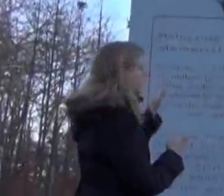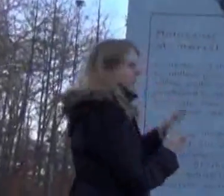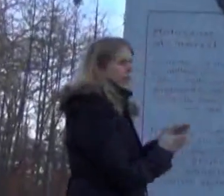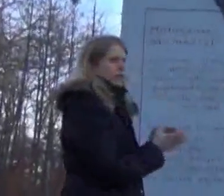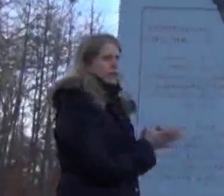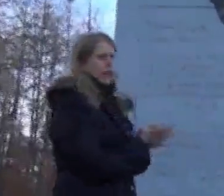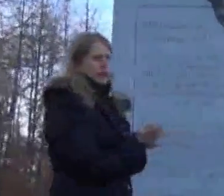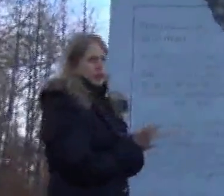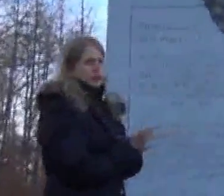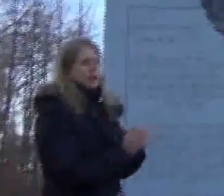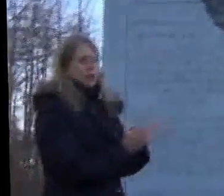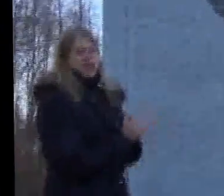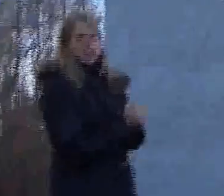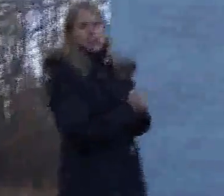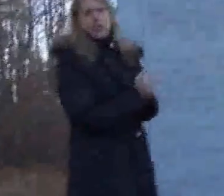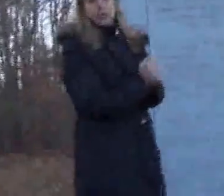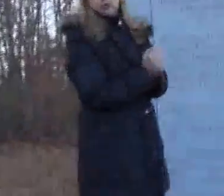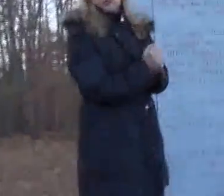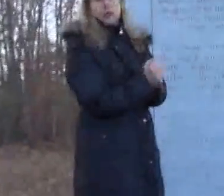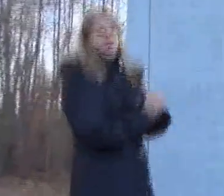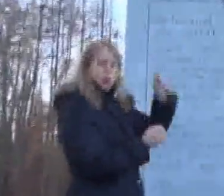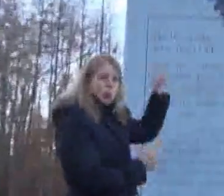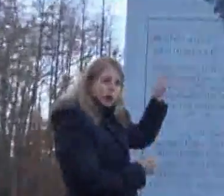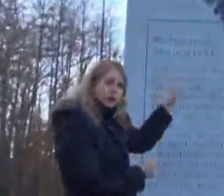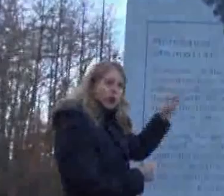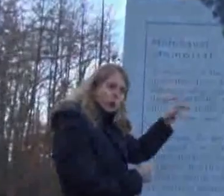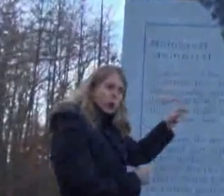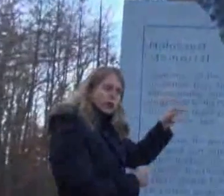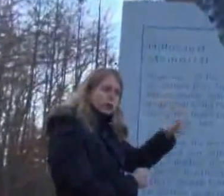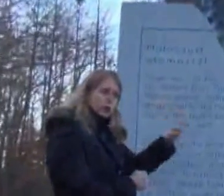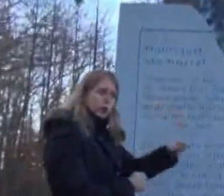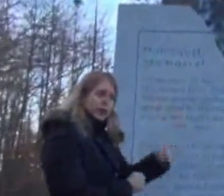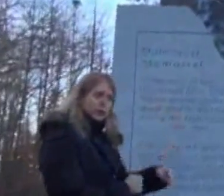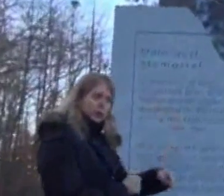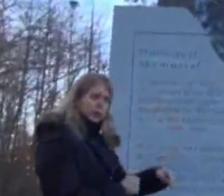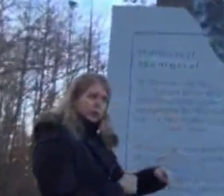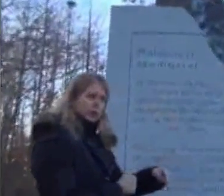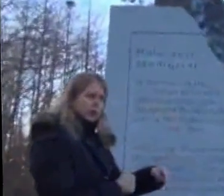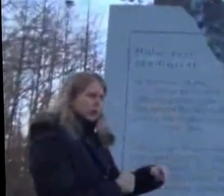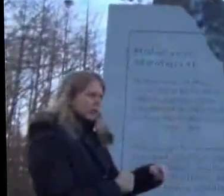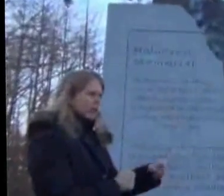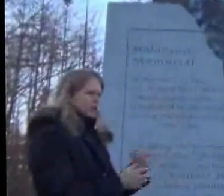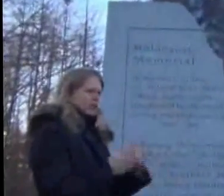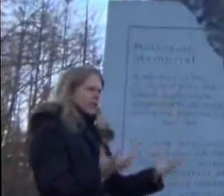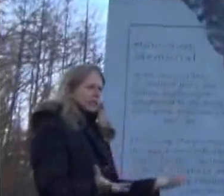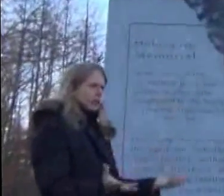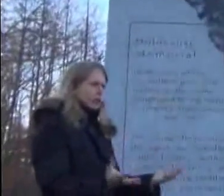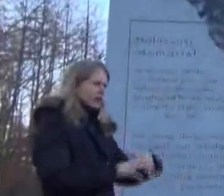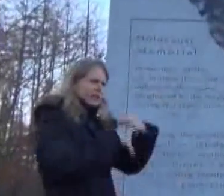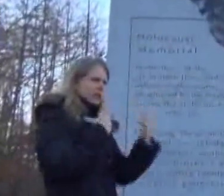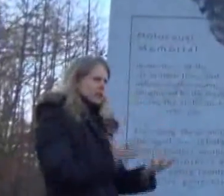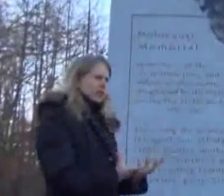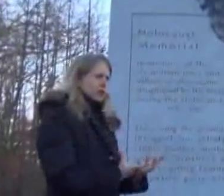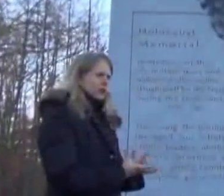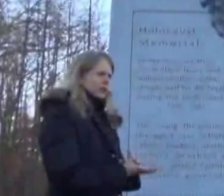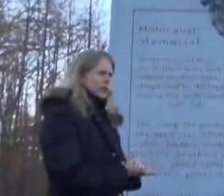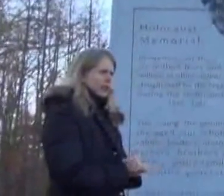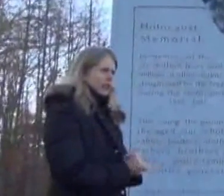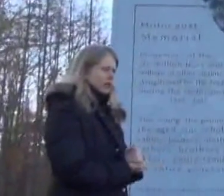really taken by the synchronicity of 141282. I just, I don't know why that just always stuck in